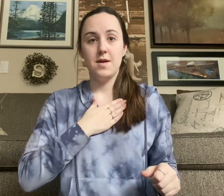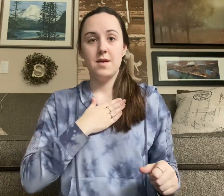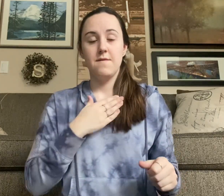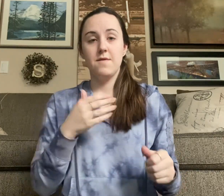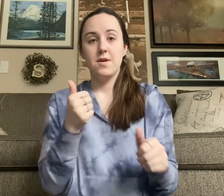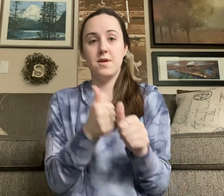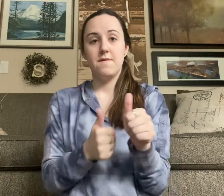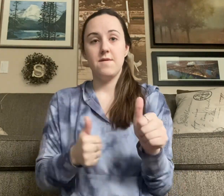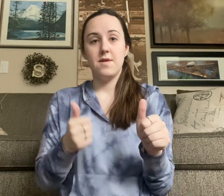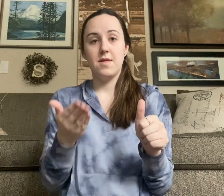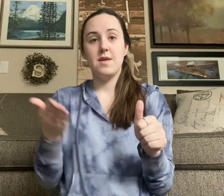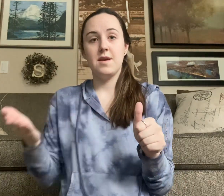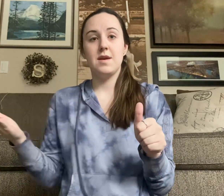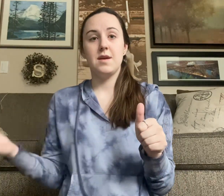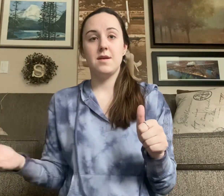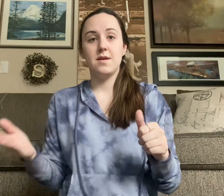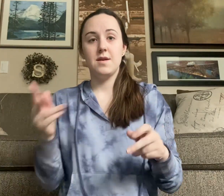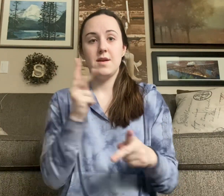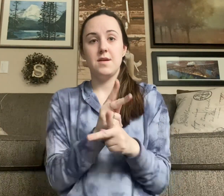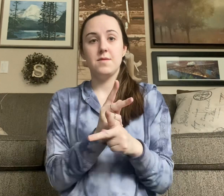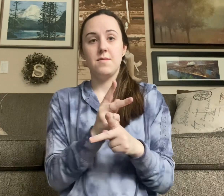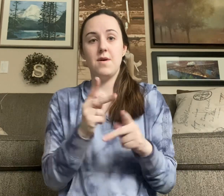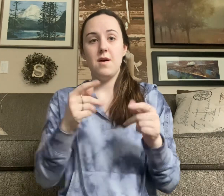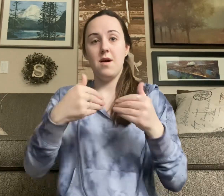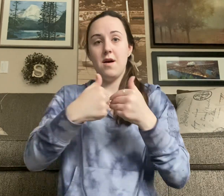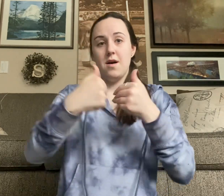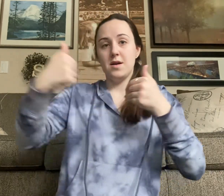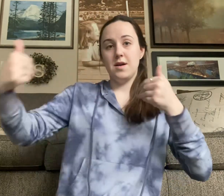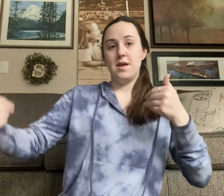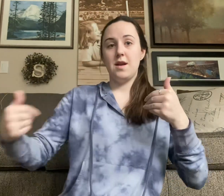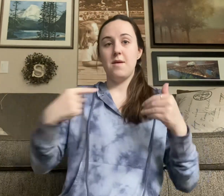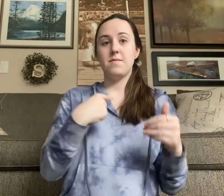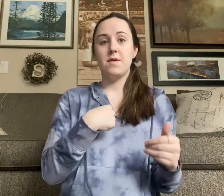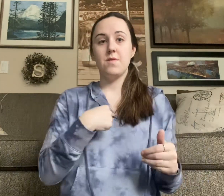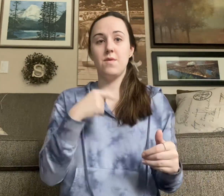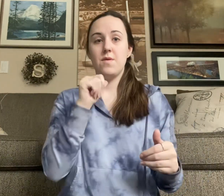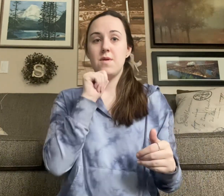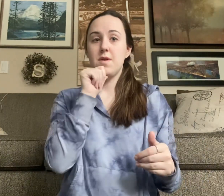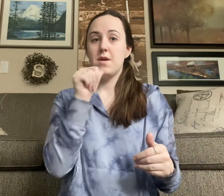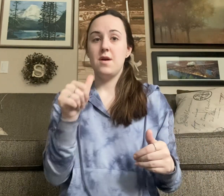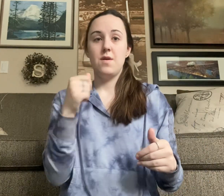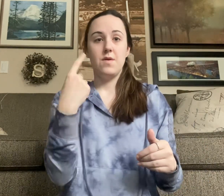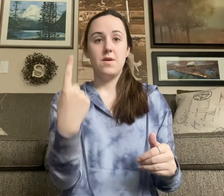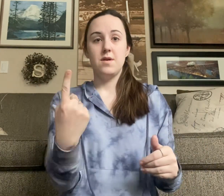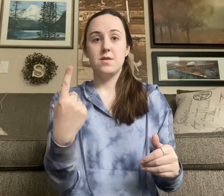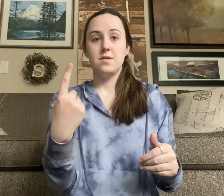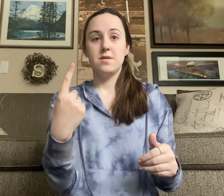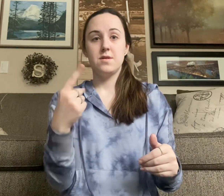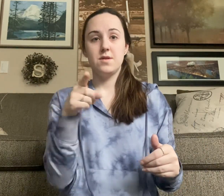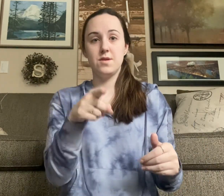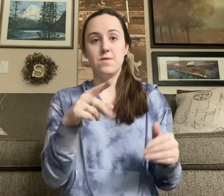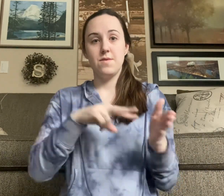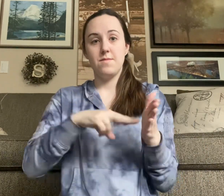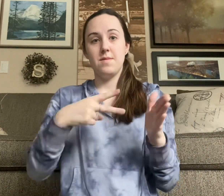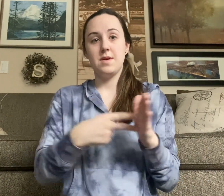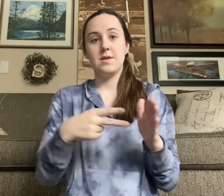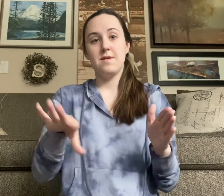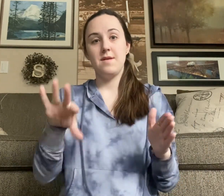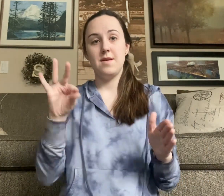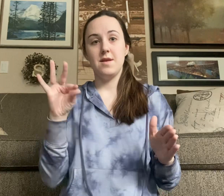How say keeps us apart And I'm not the one you were meant to find It's not